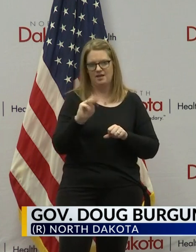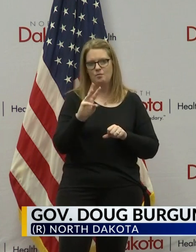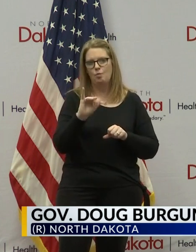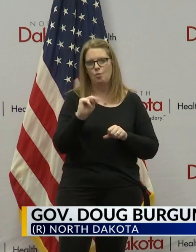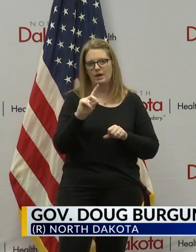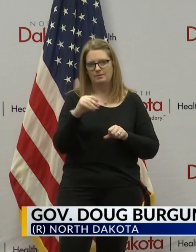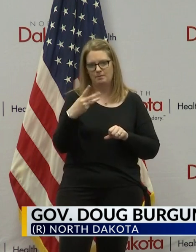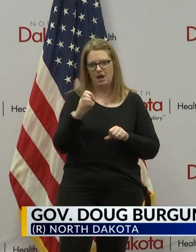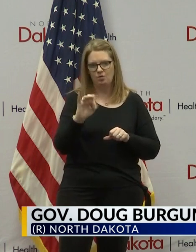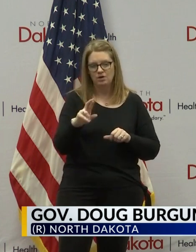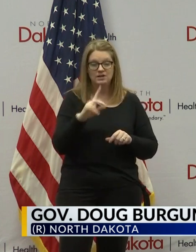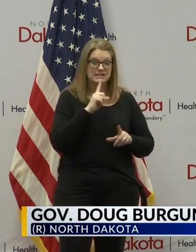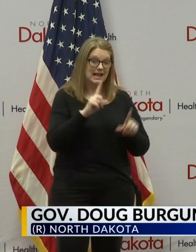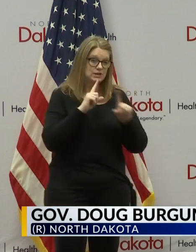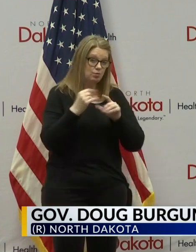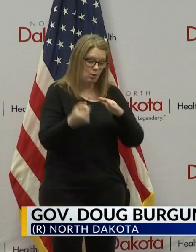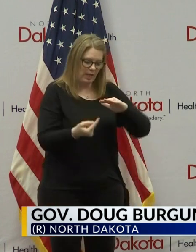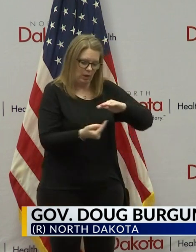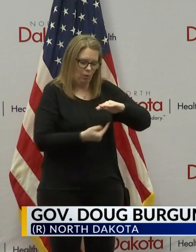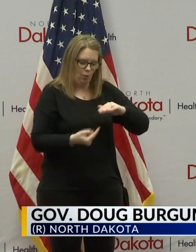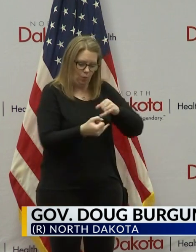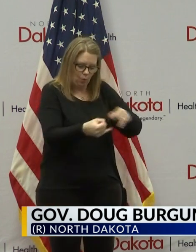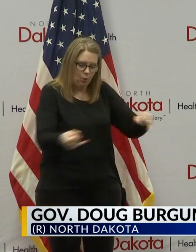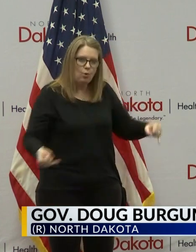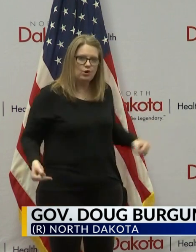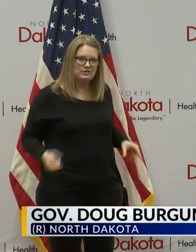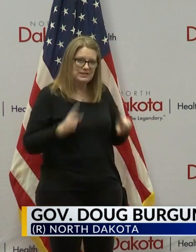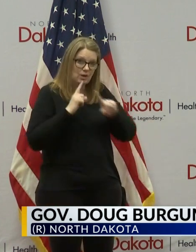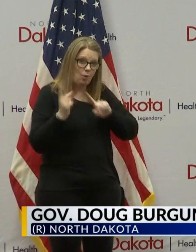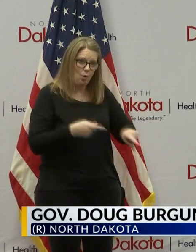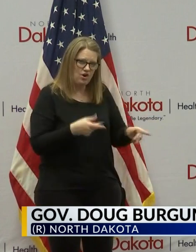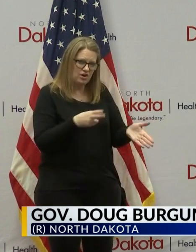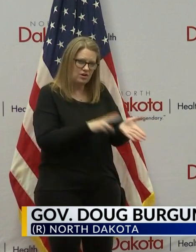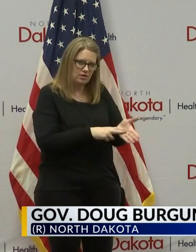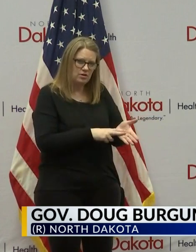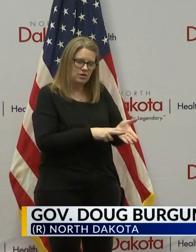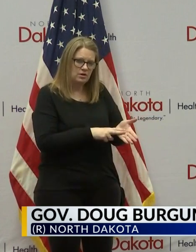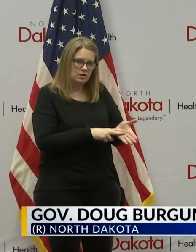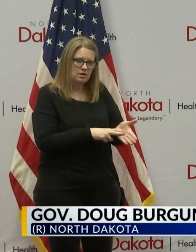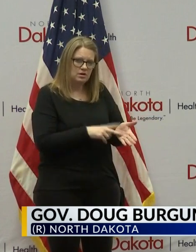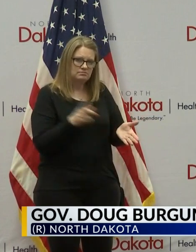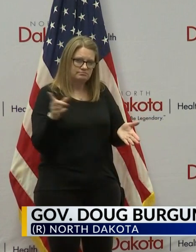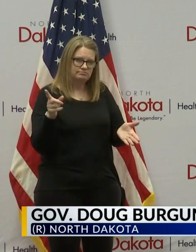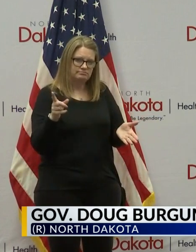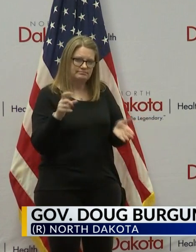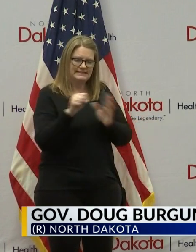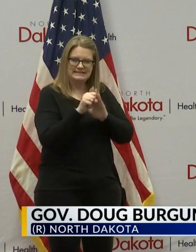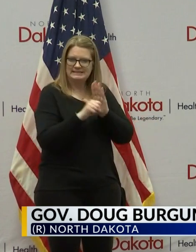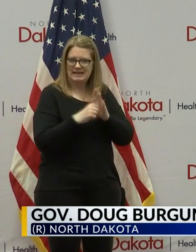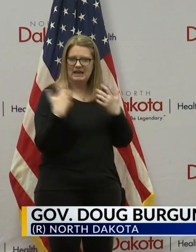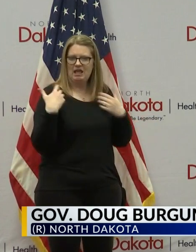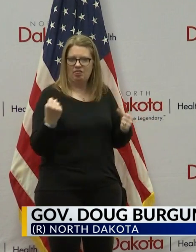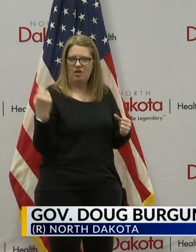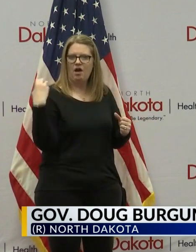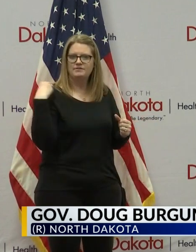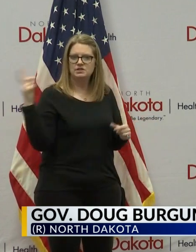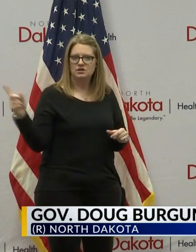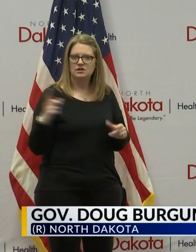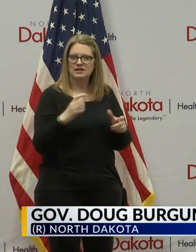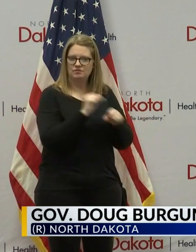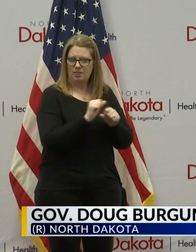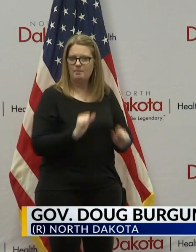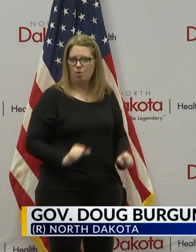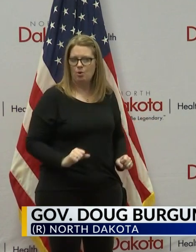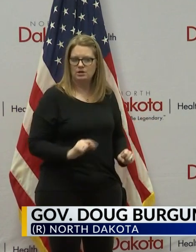So, the actual quarantine order that has the effect to the state health officer is for the employees.